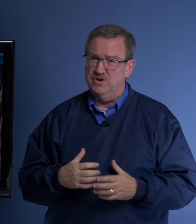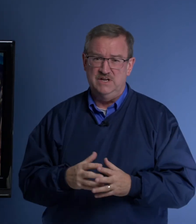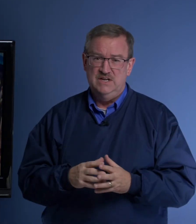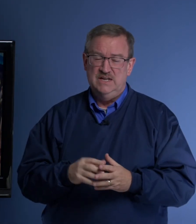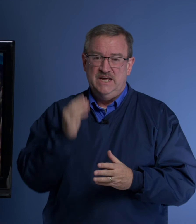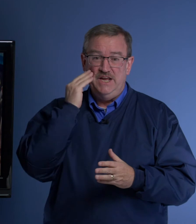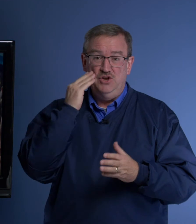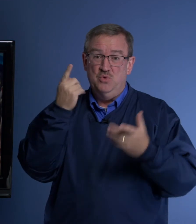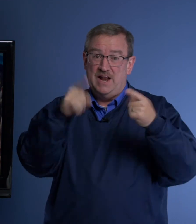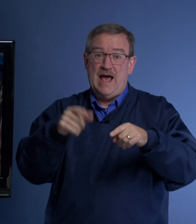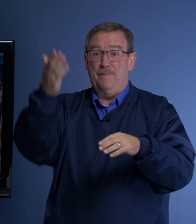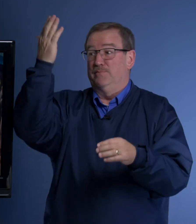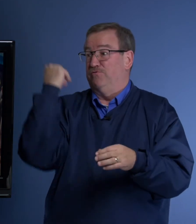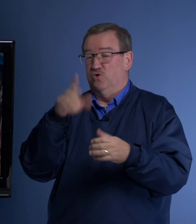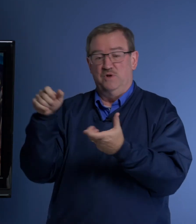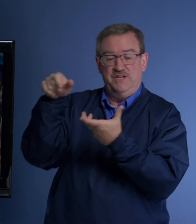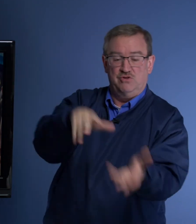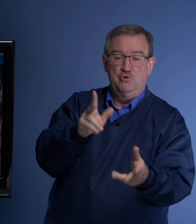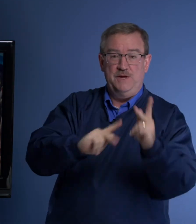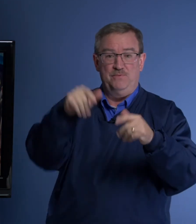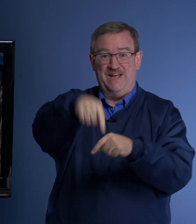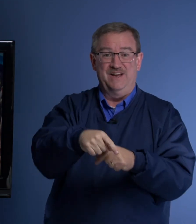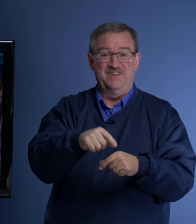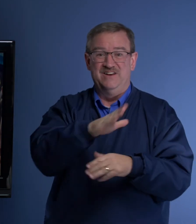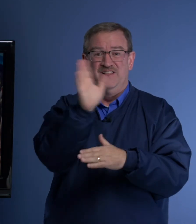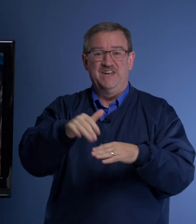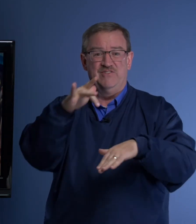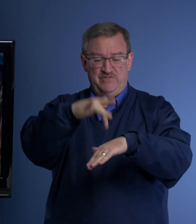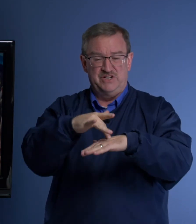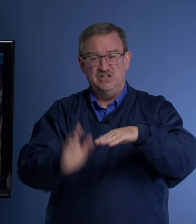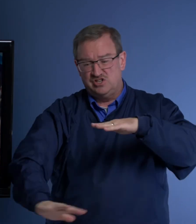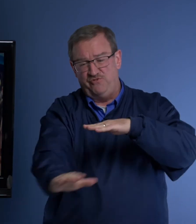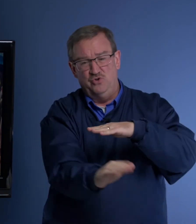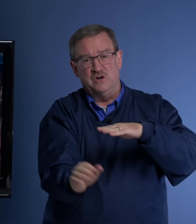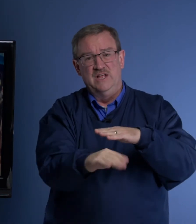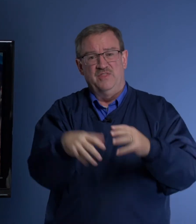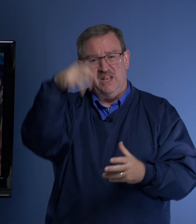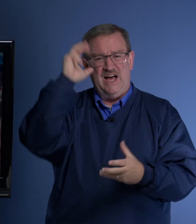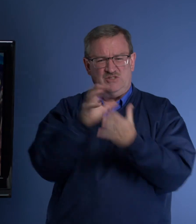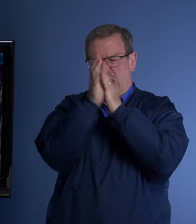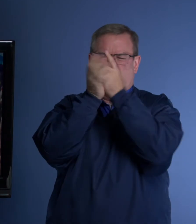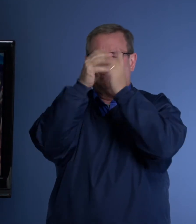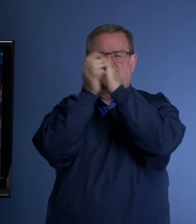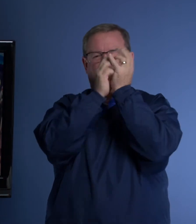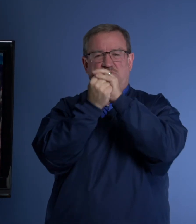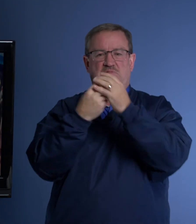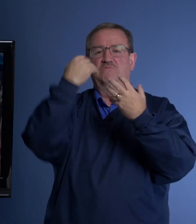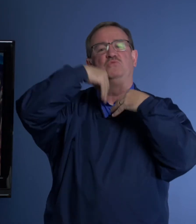He knew what had happened before when they threw people down in there. They never even touched the floor. The lions would